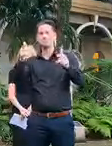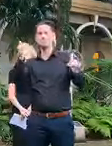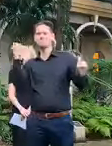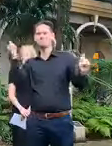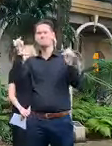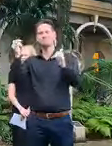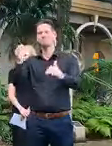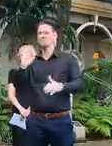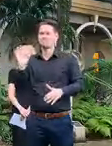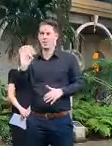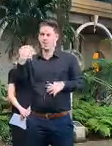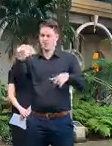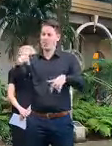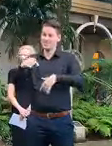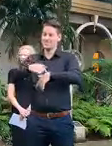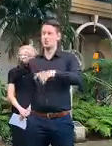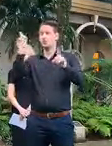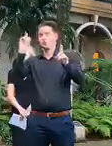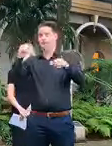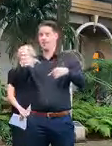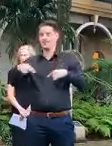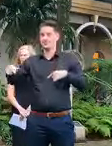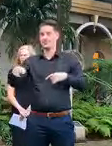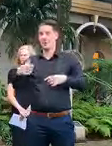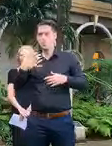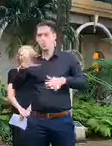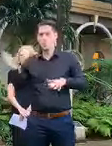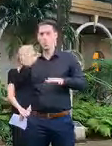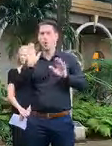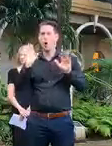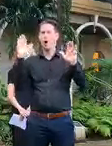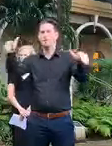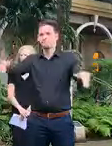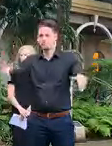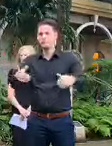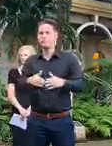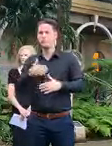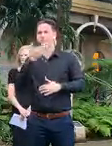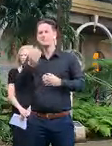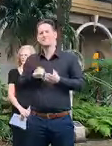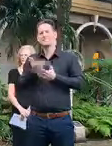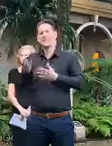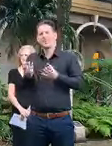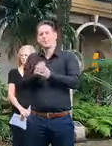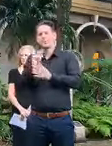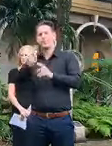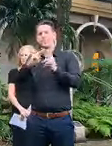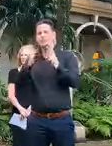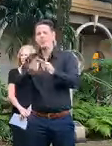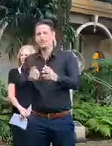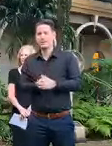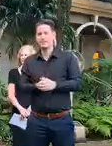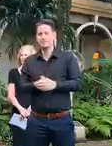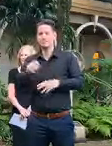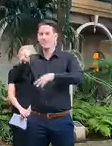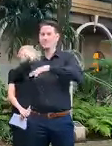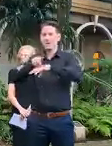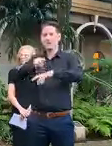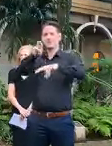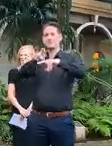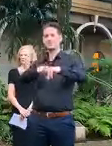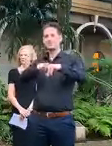This is the time now, we need everybody, go home, be with your family, sit on your back deck,